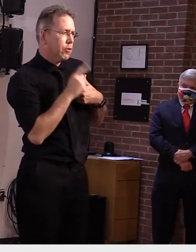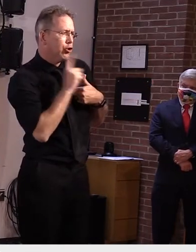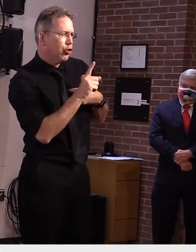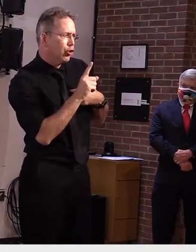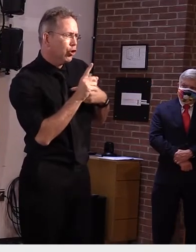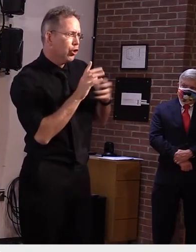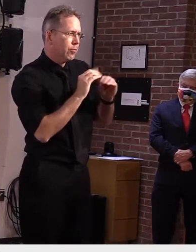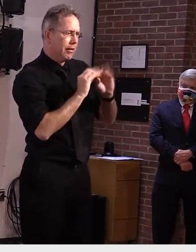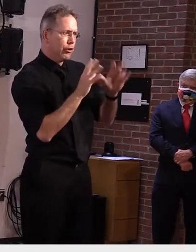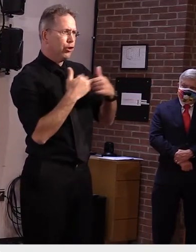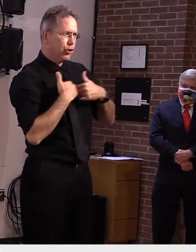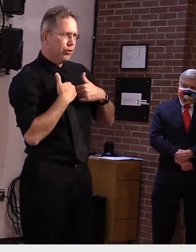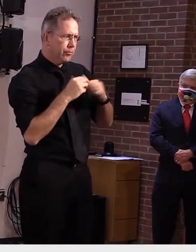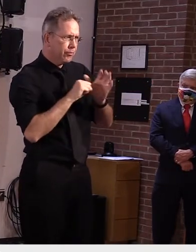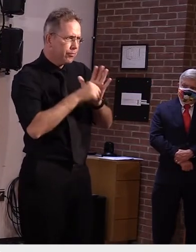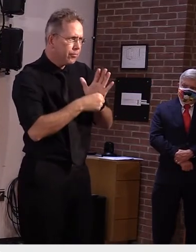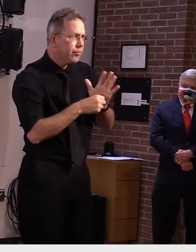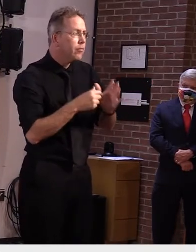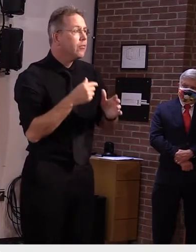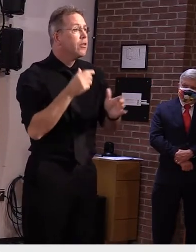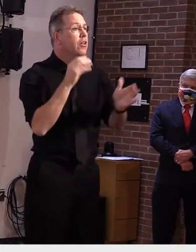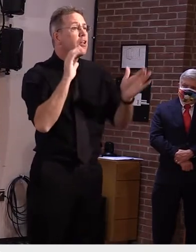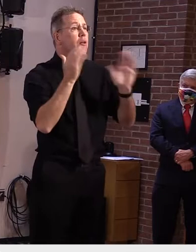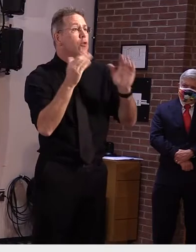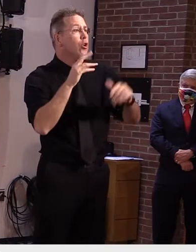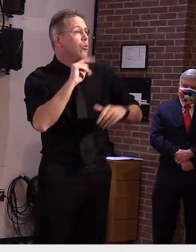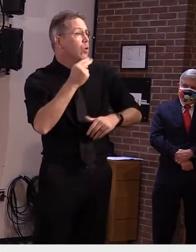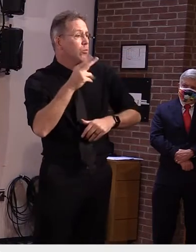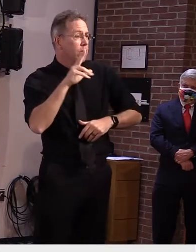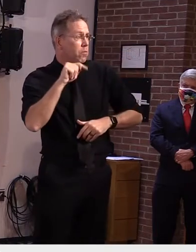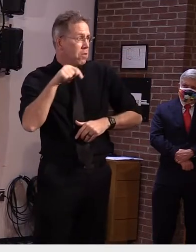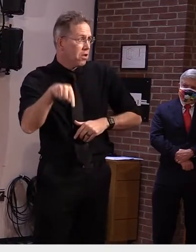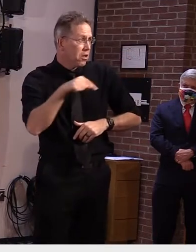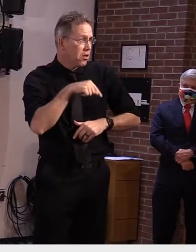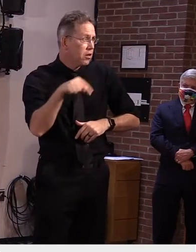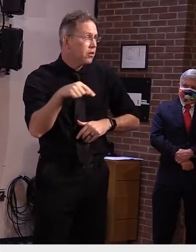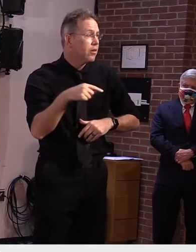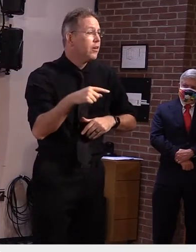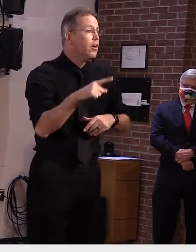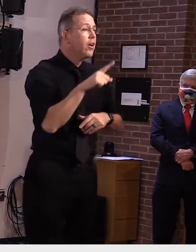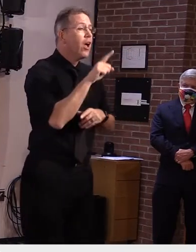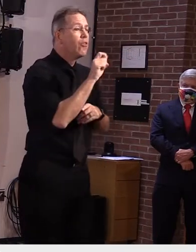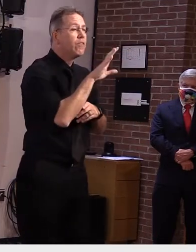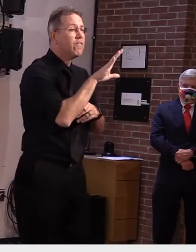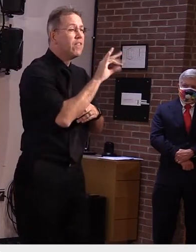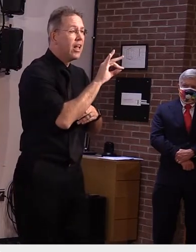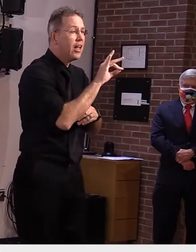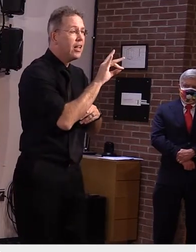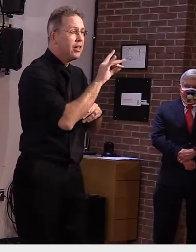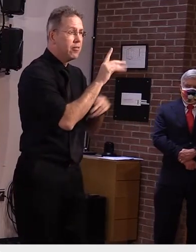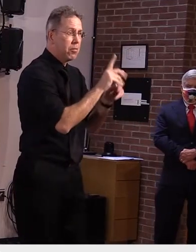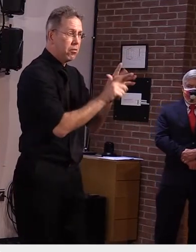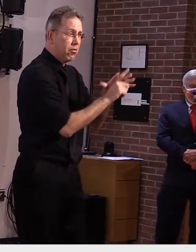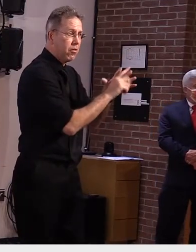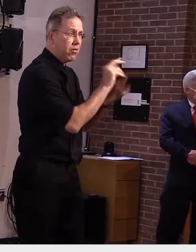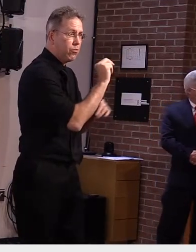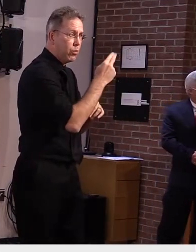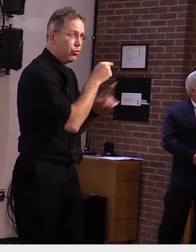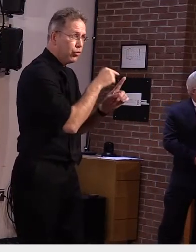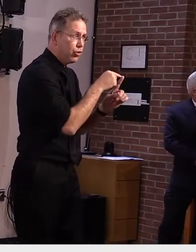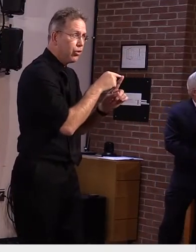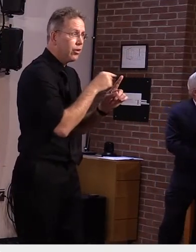terms to Vermont, they've had 158 cases thus far amongst 23 different teams.